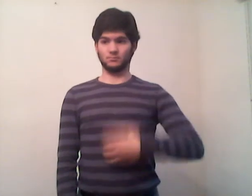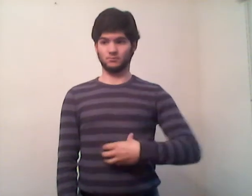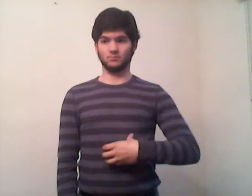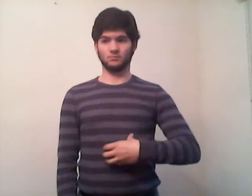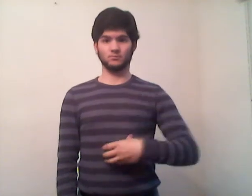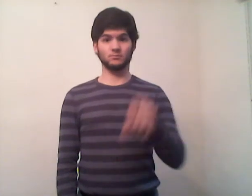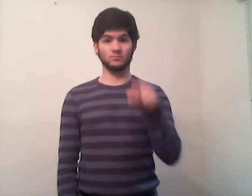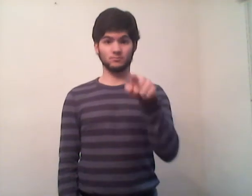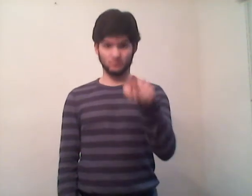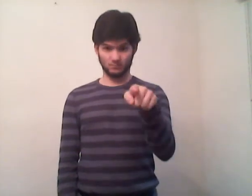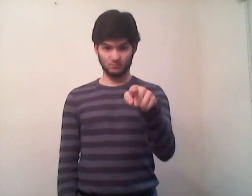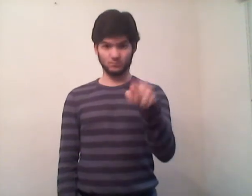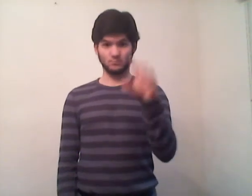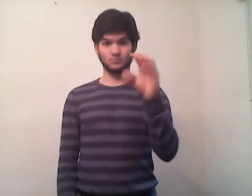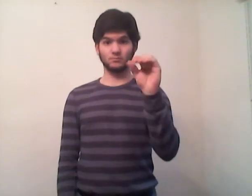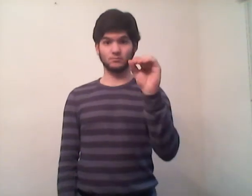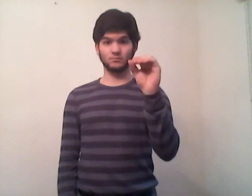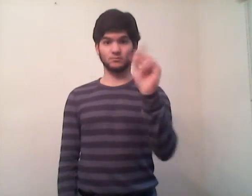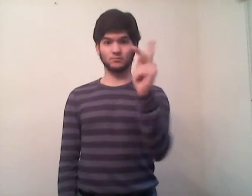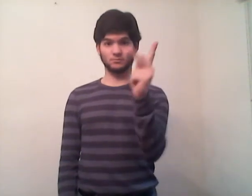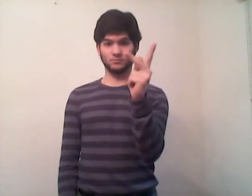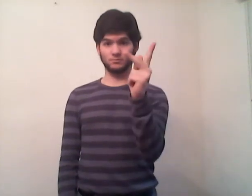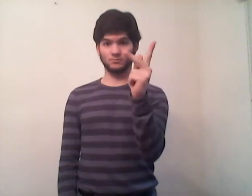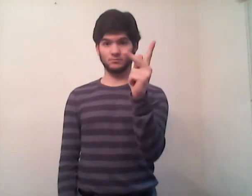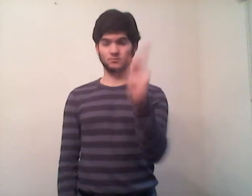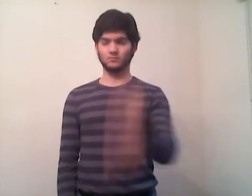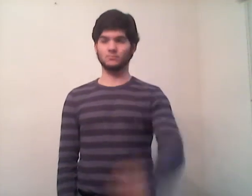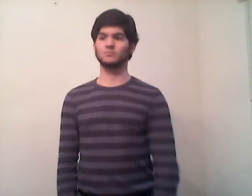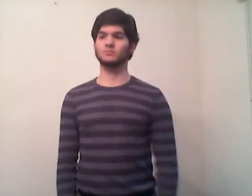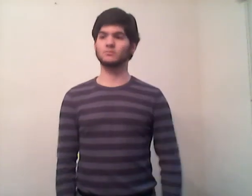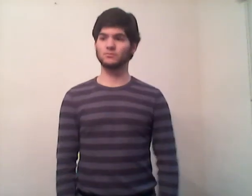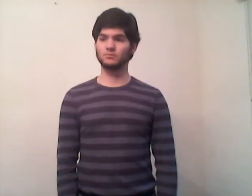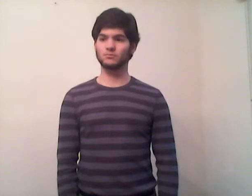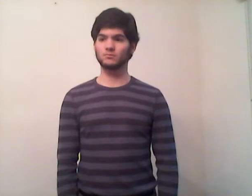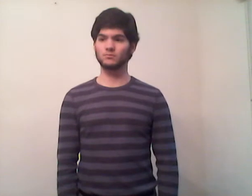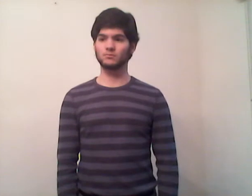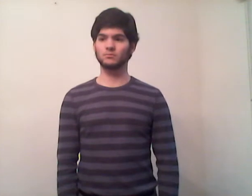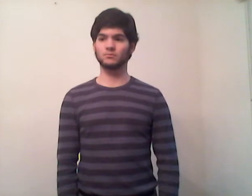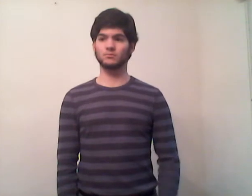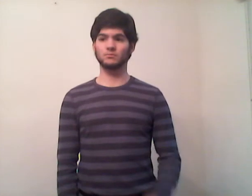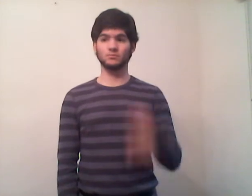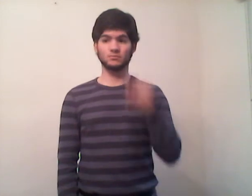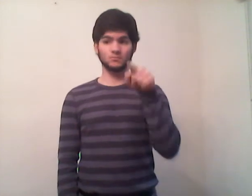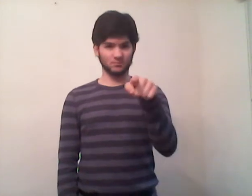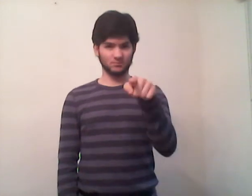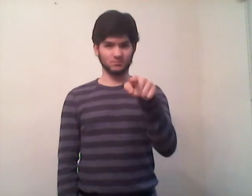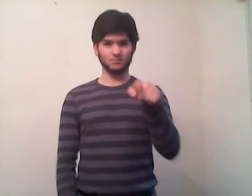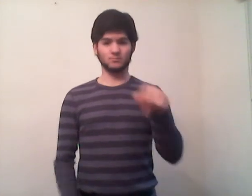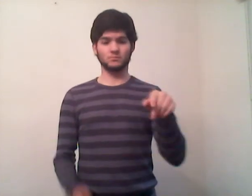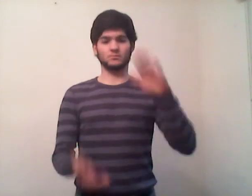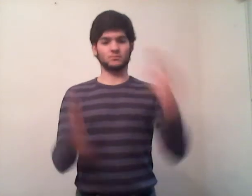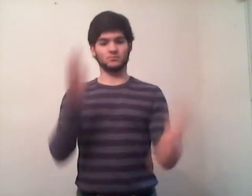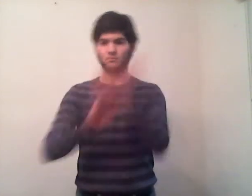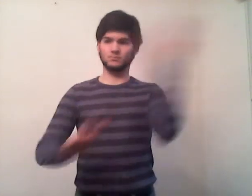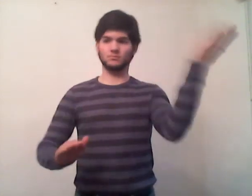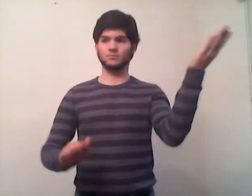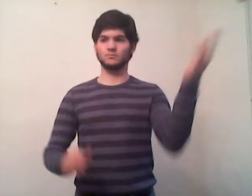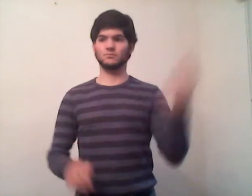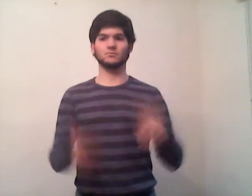That you will Did you ever make it out of that